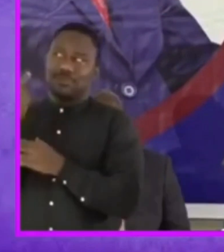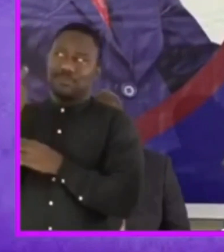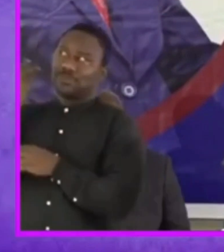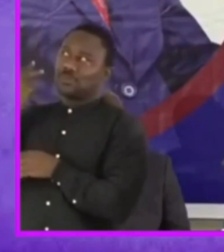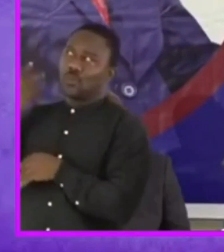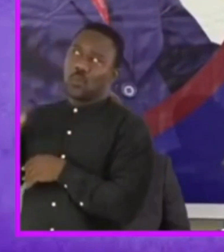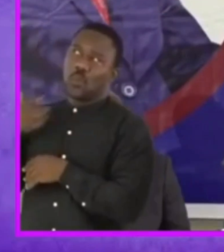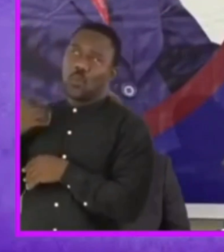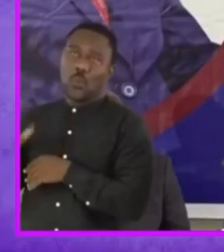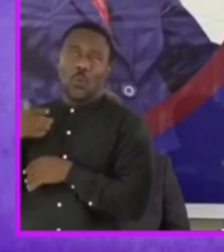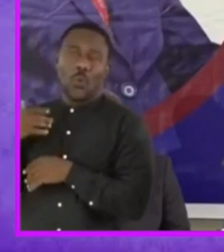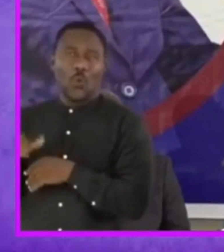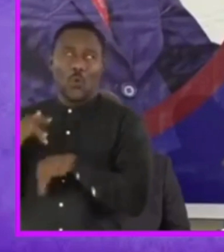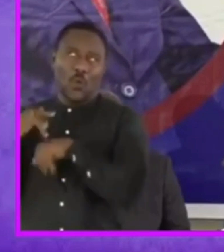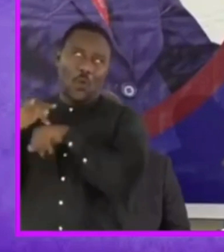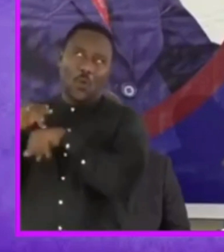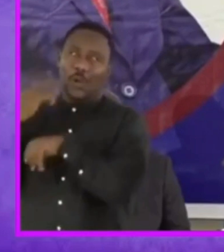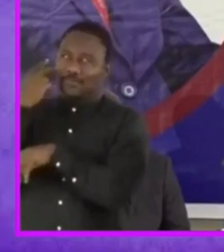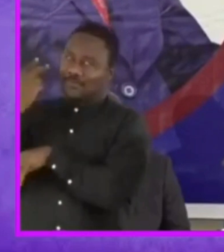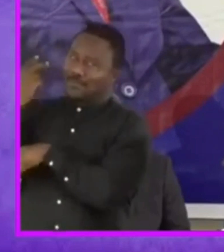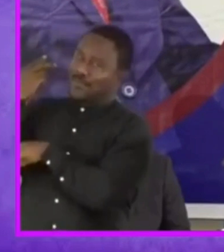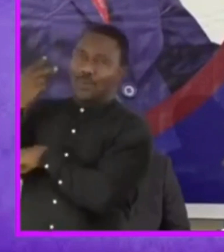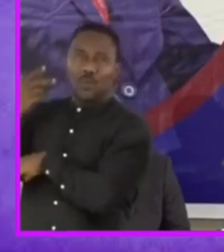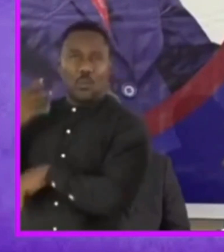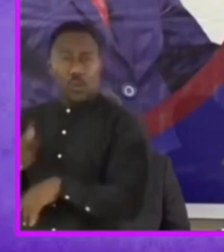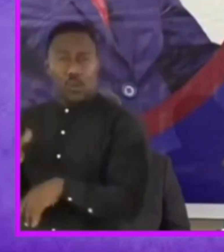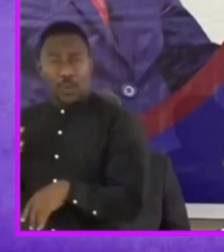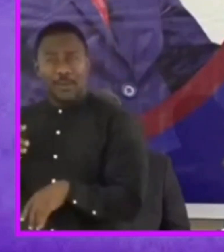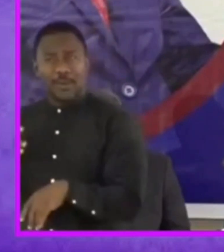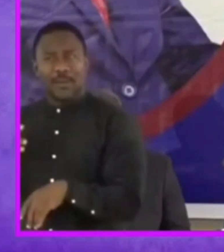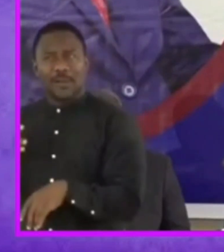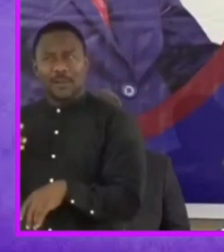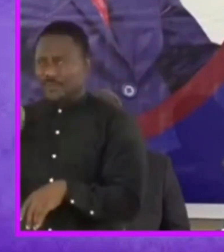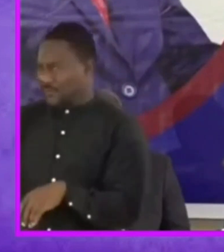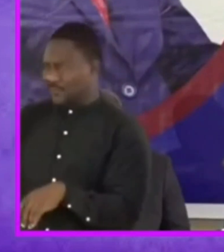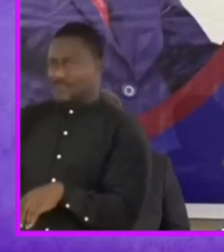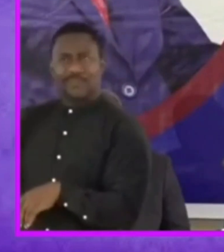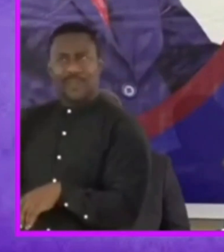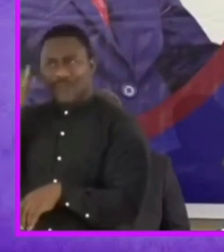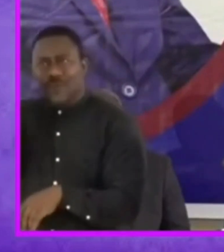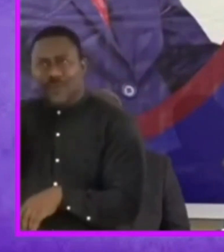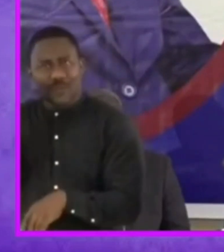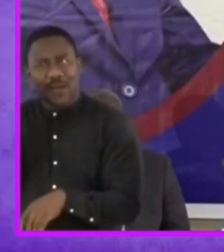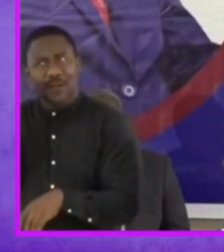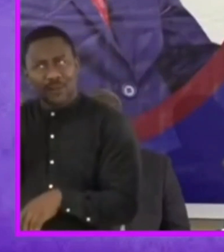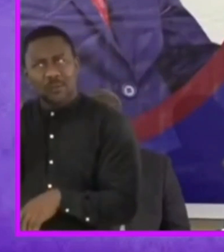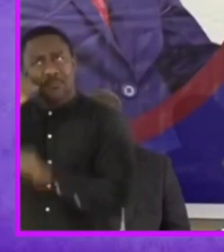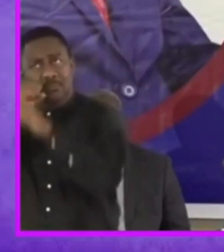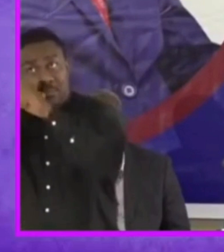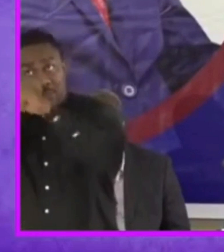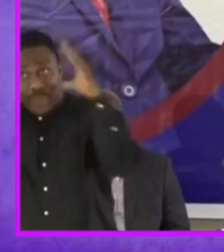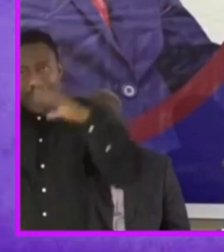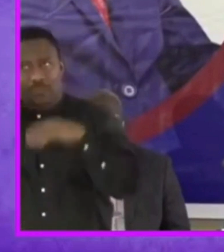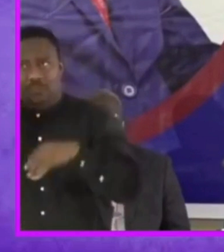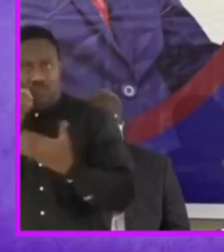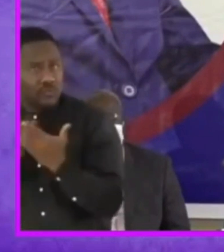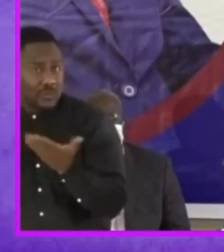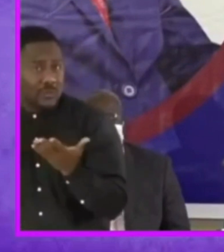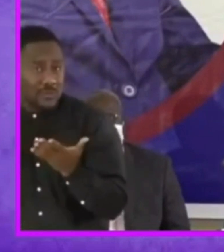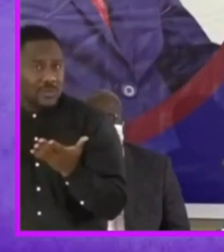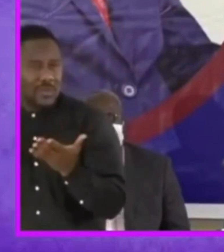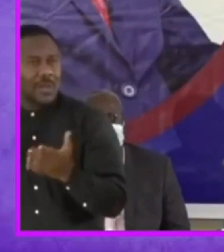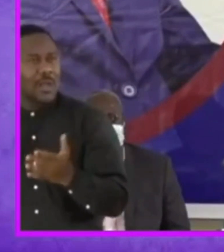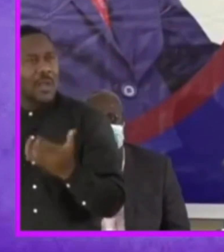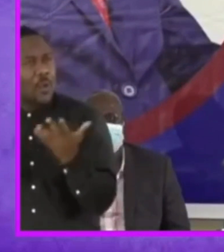the good old days without talking about the better days ahead of us as a nation i want all of us to begin to